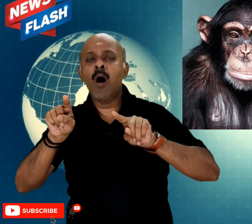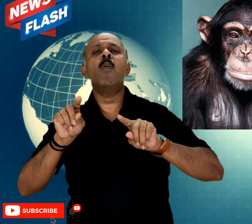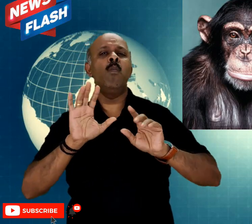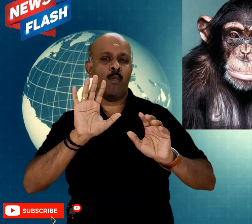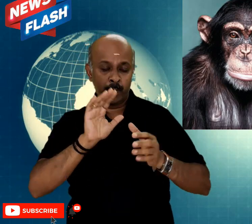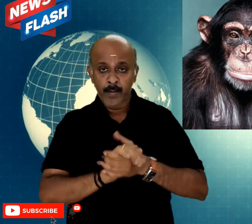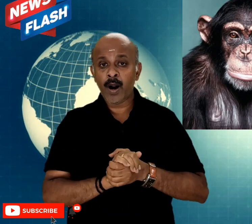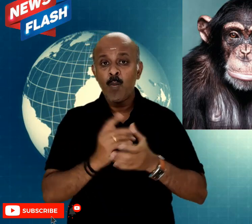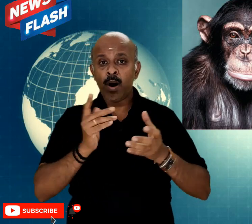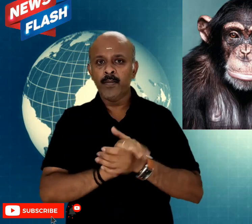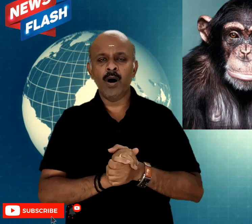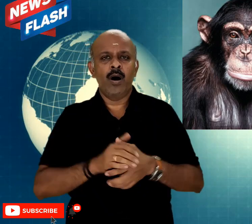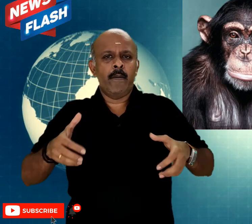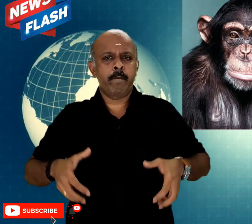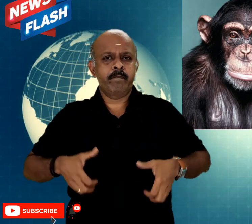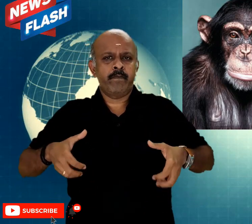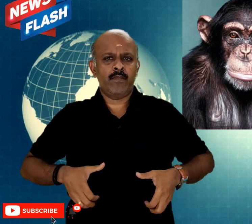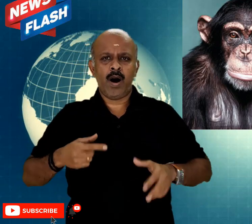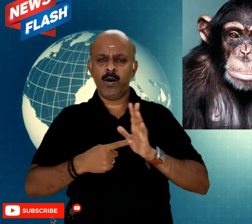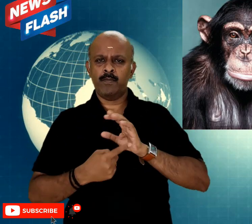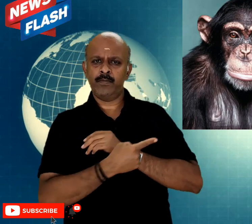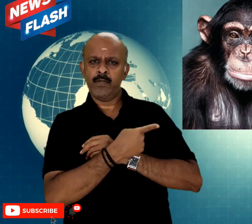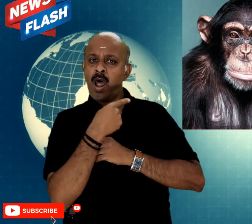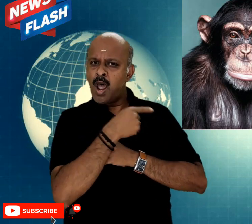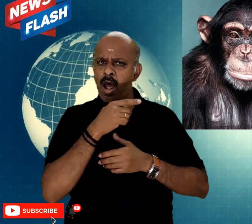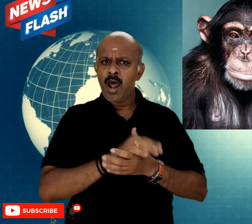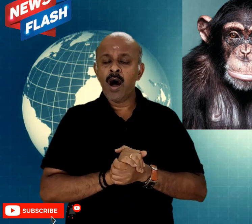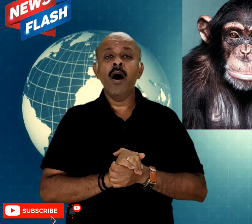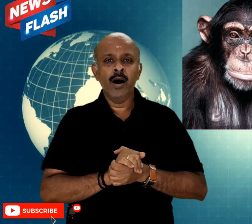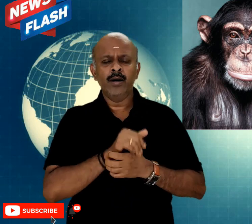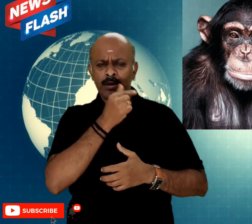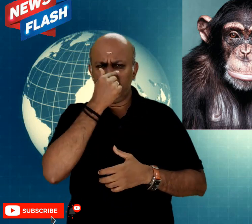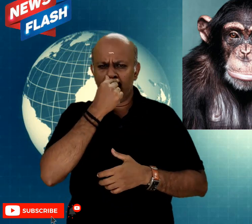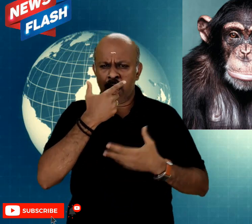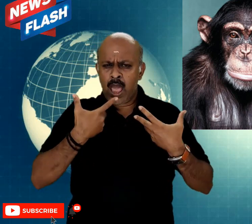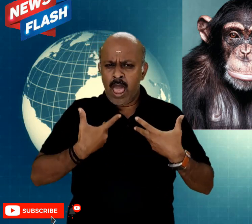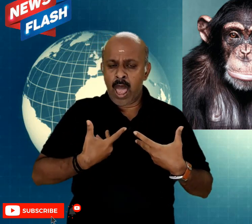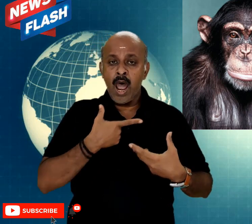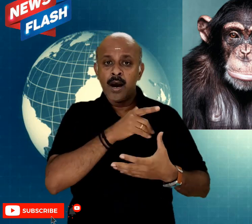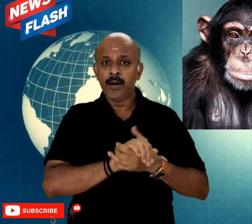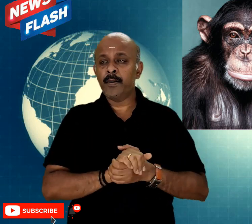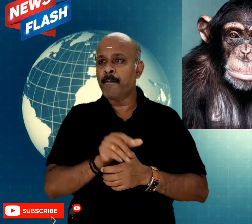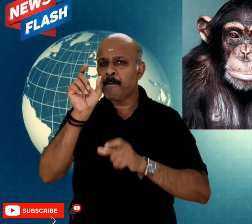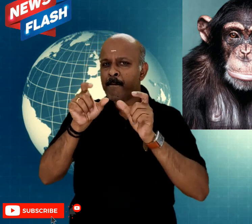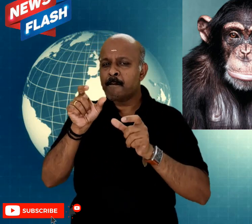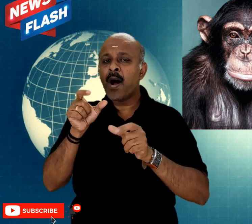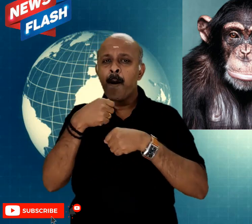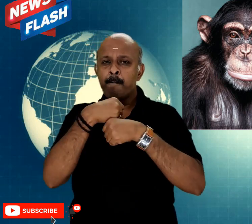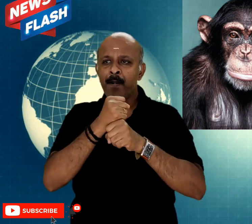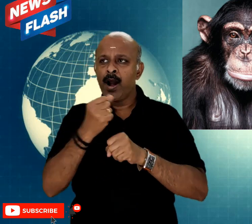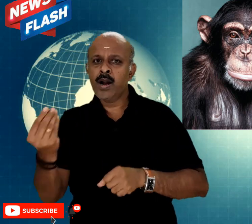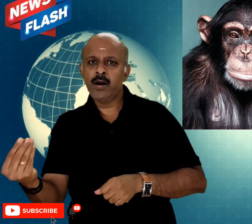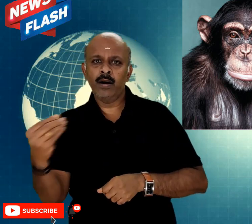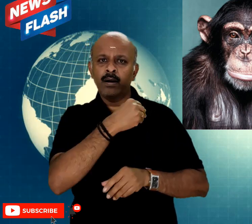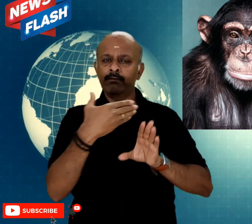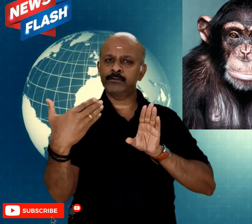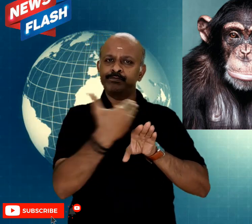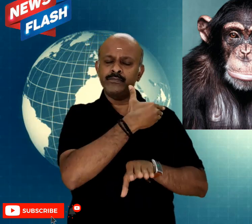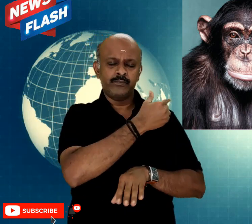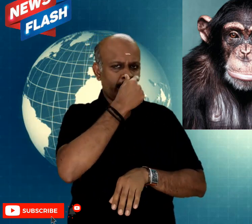The vaccine which contained a virus that causes common cold for chimpanzees, but it does